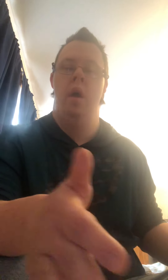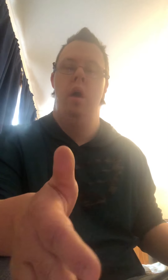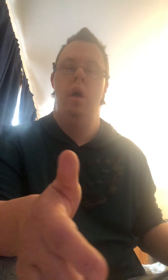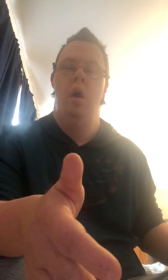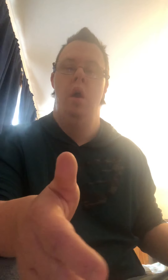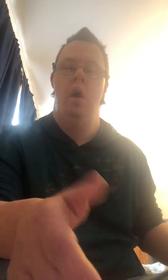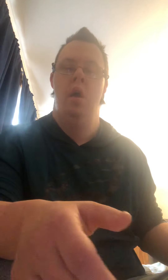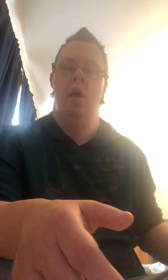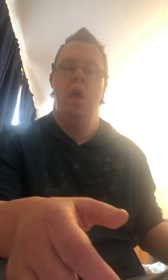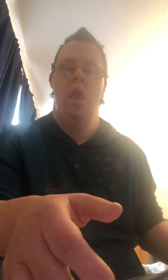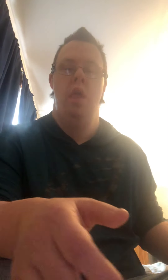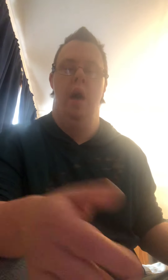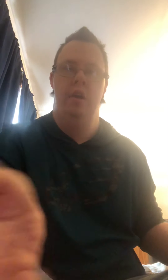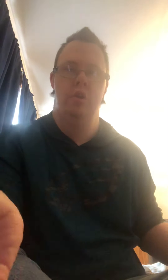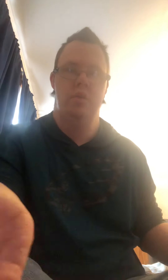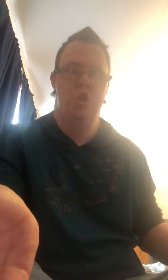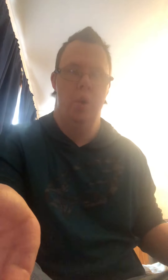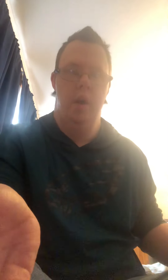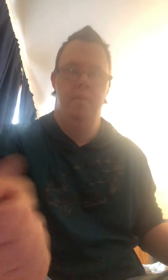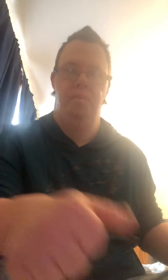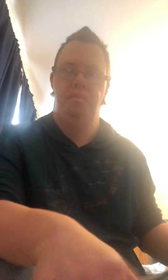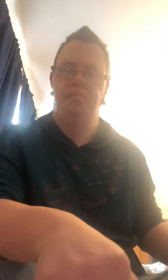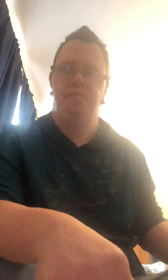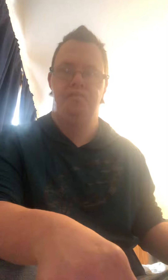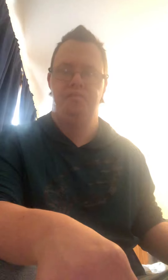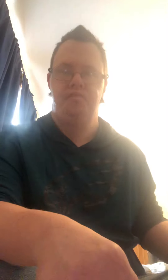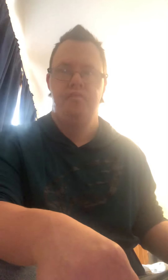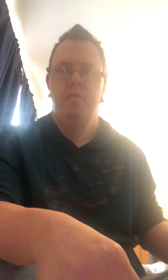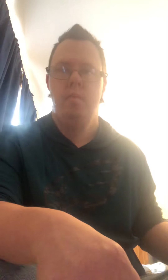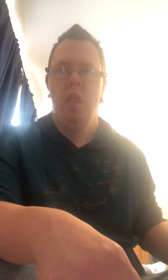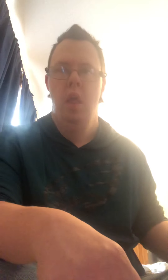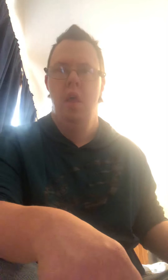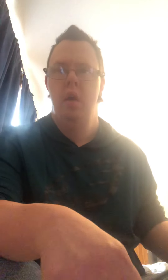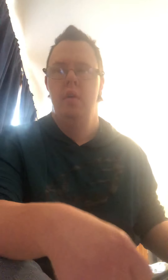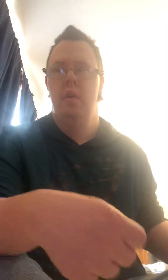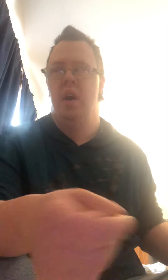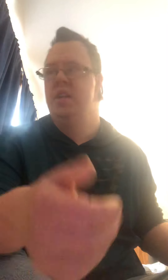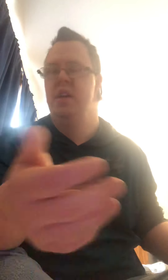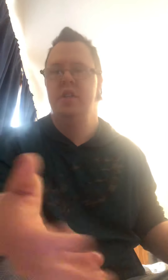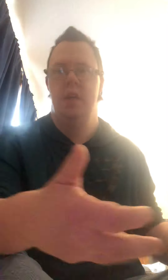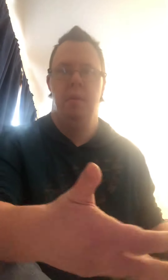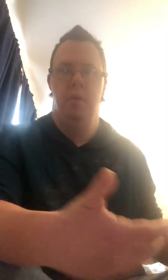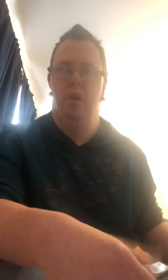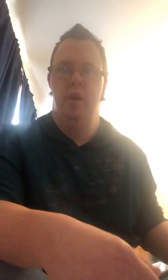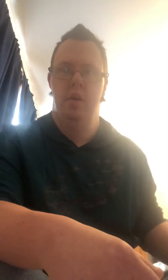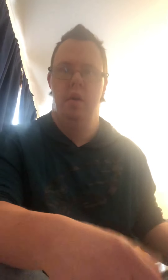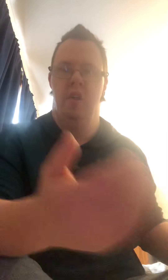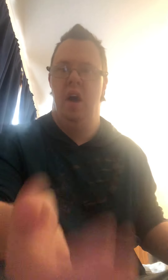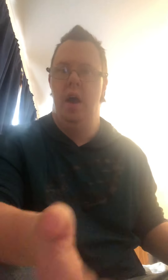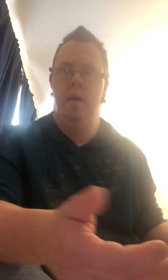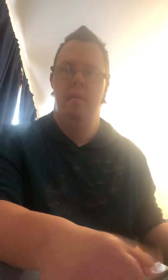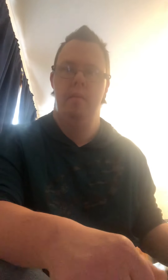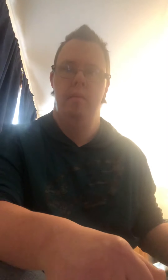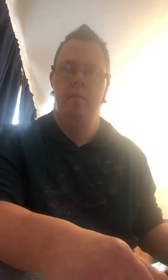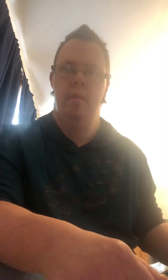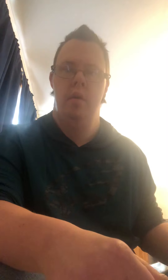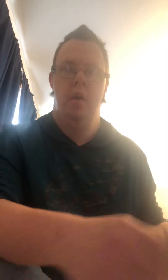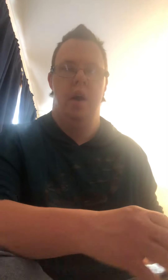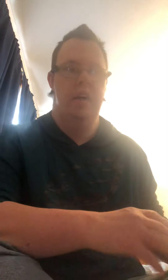like to enjoy not to get a supper bullied a lot I